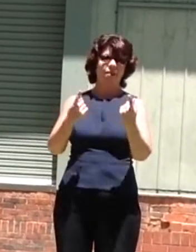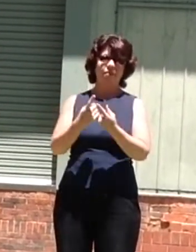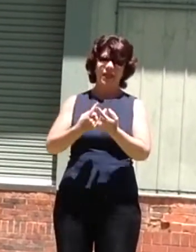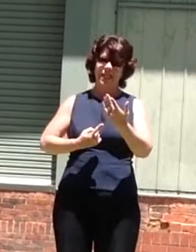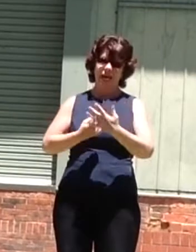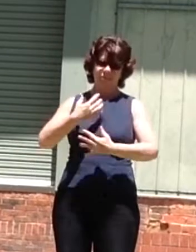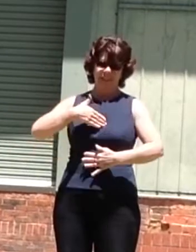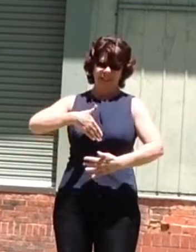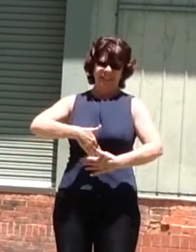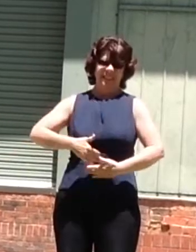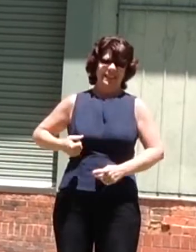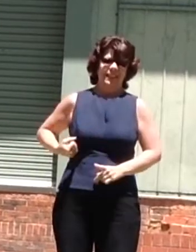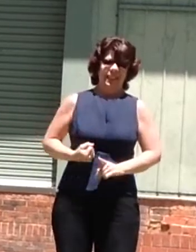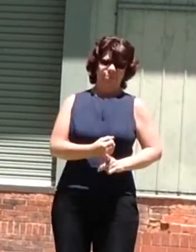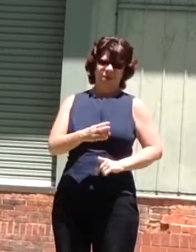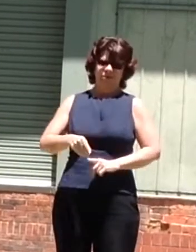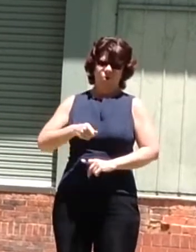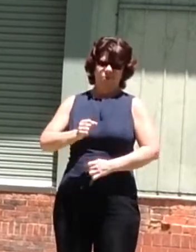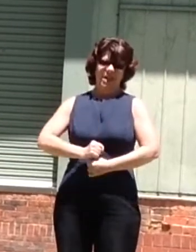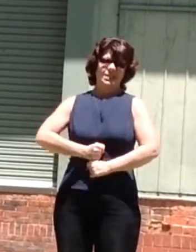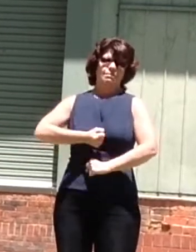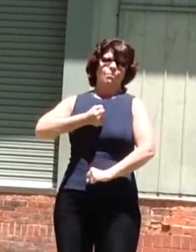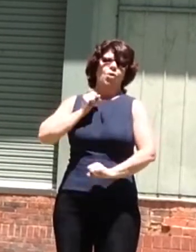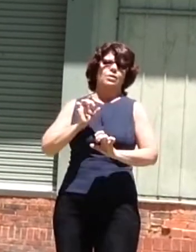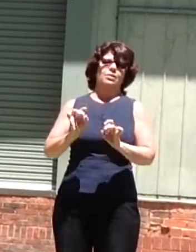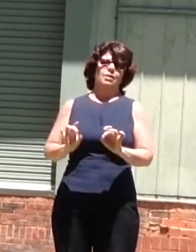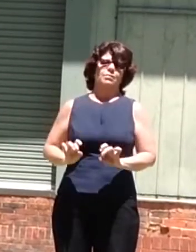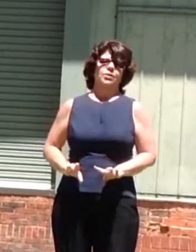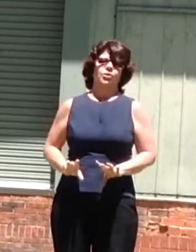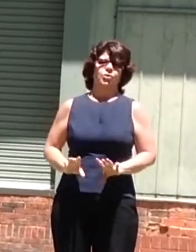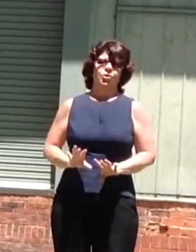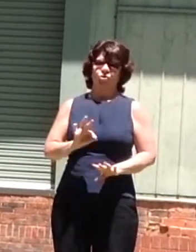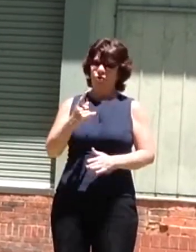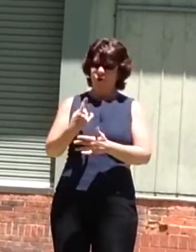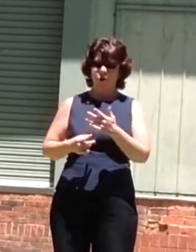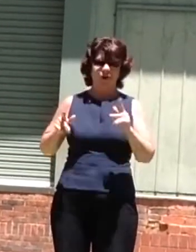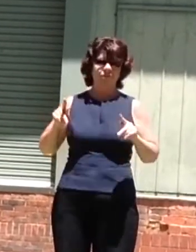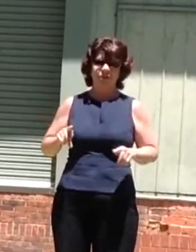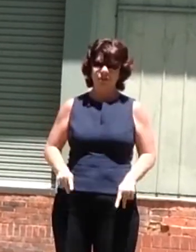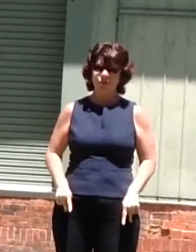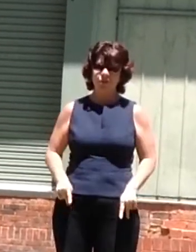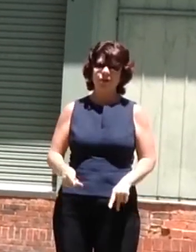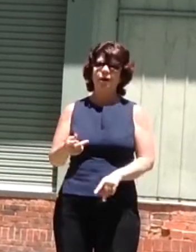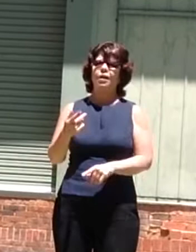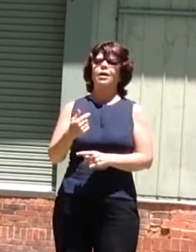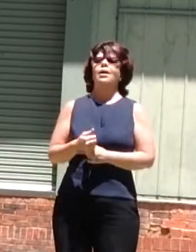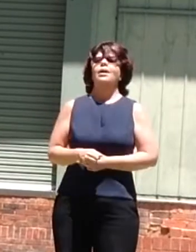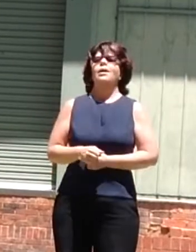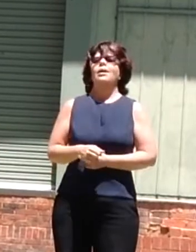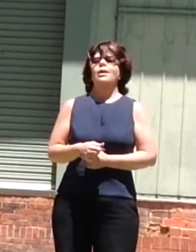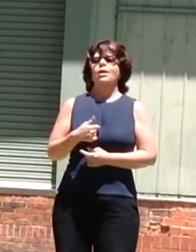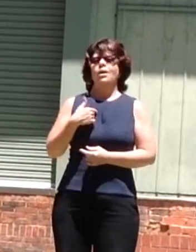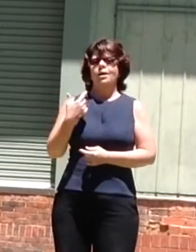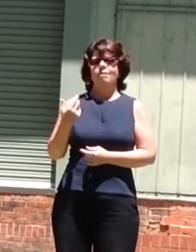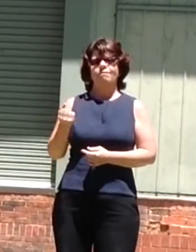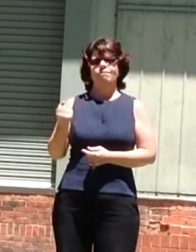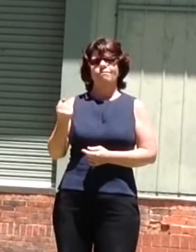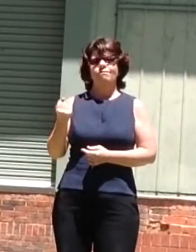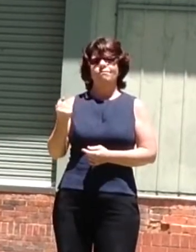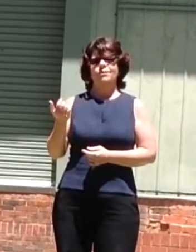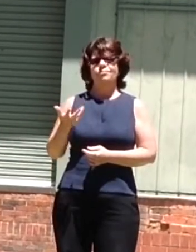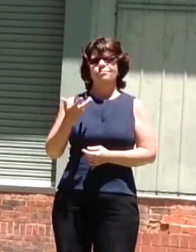that are affected from a spinal cord injury. It's not just the physical disability that I've got, it's the